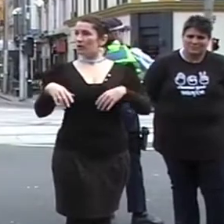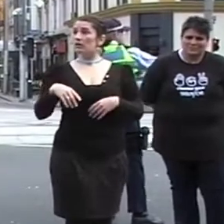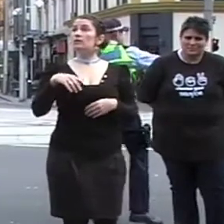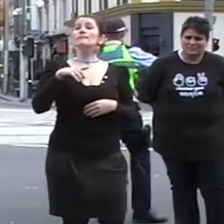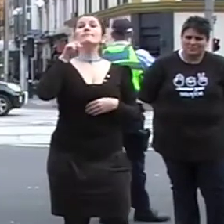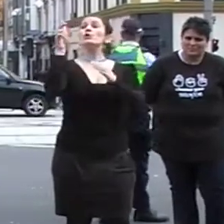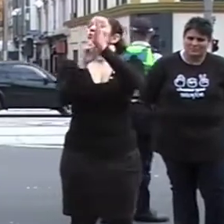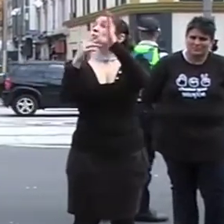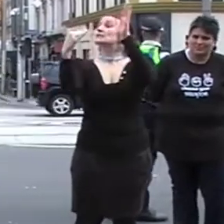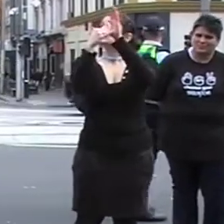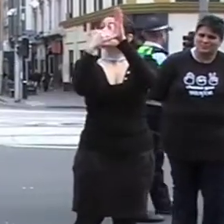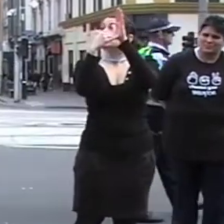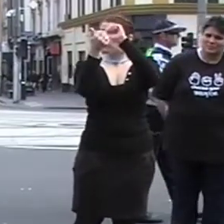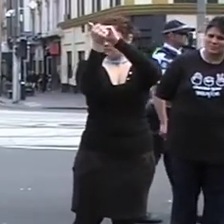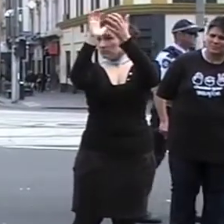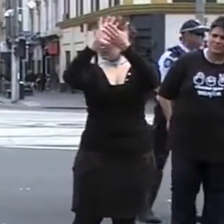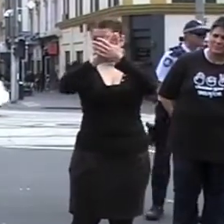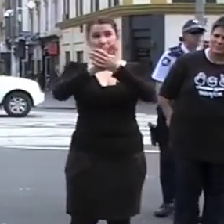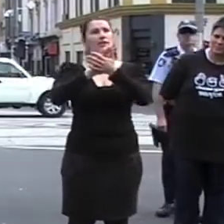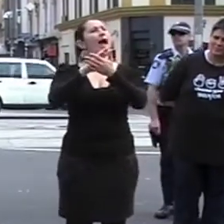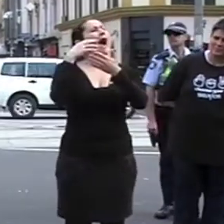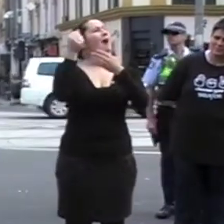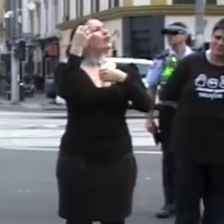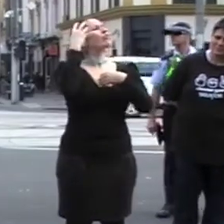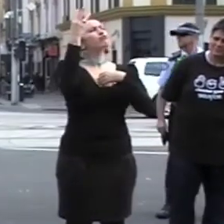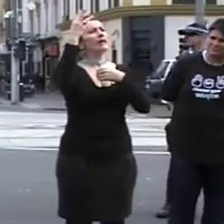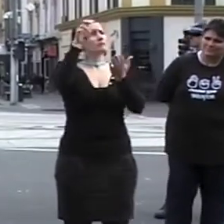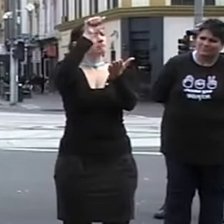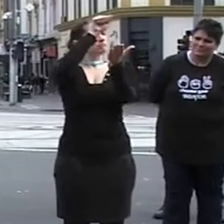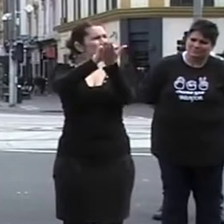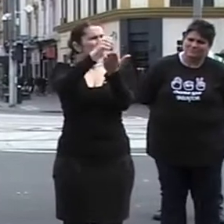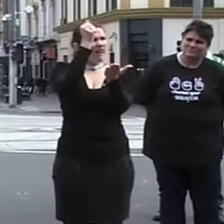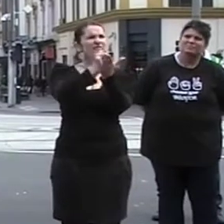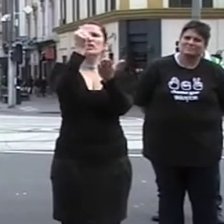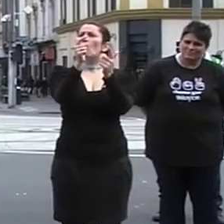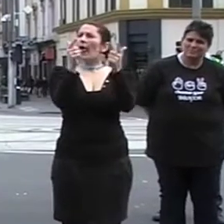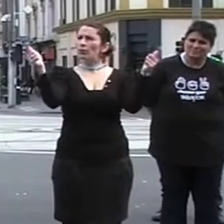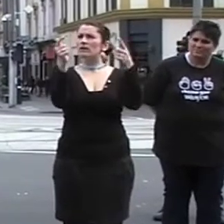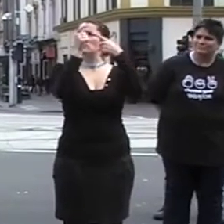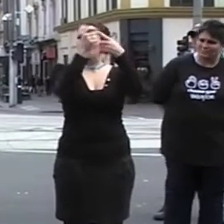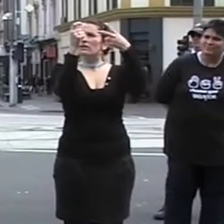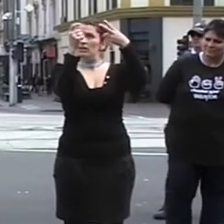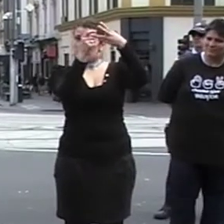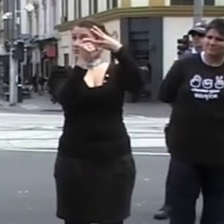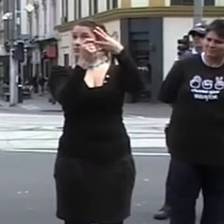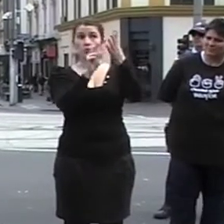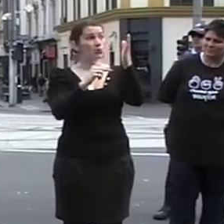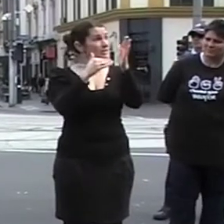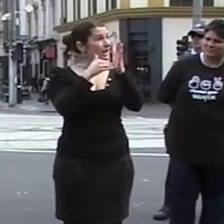New Zealand sign language is one of our three official languages. And while New Zealand still has a long way to go before the deaf community here